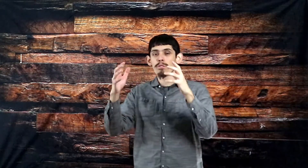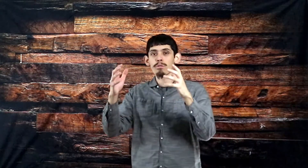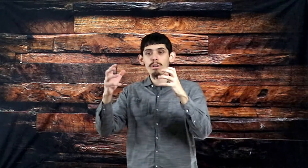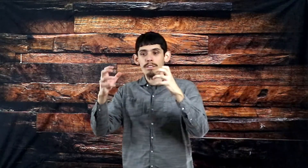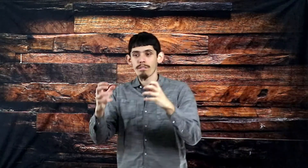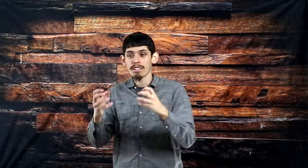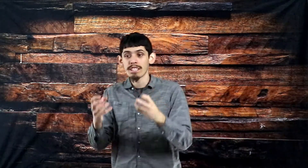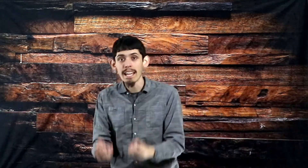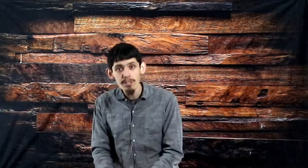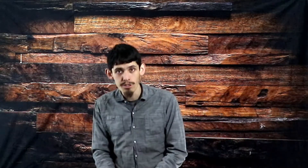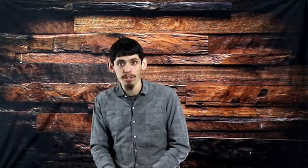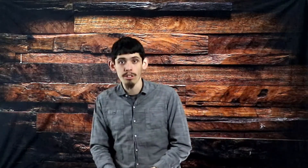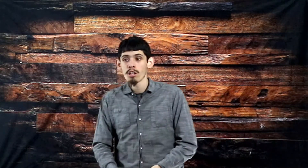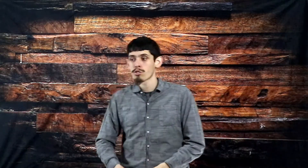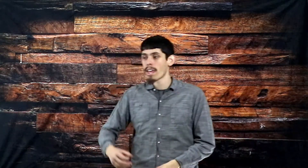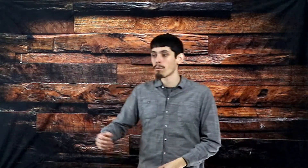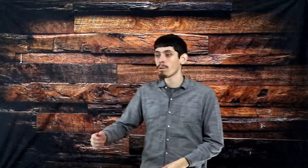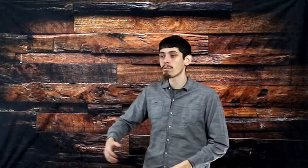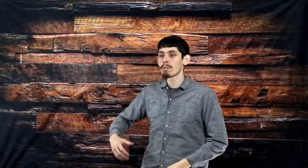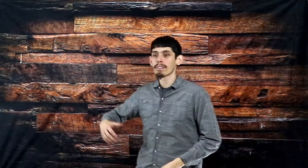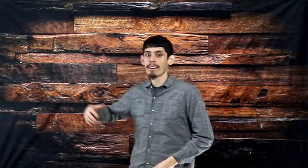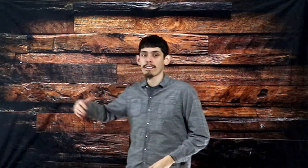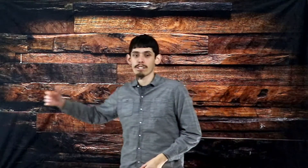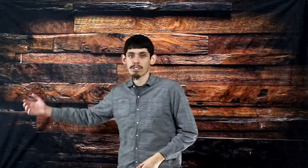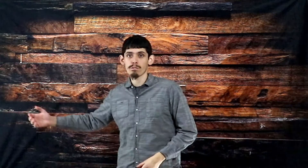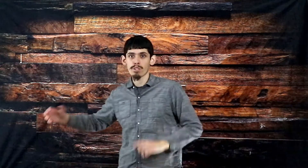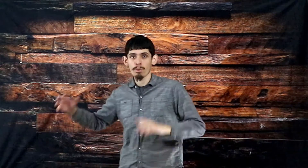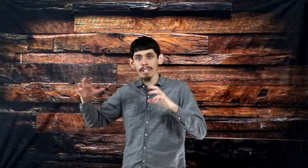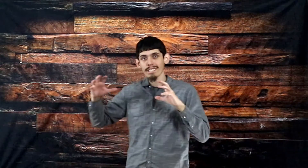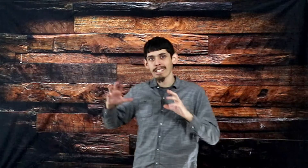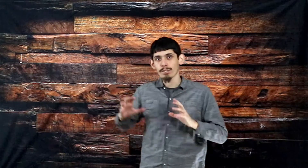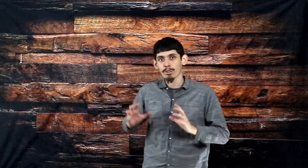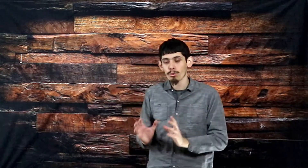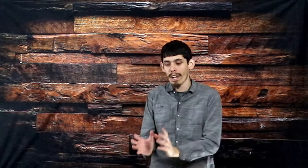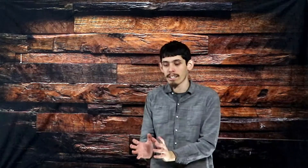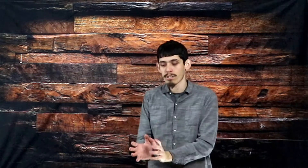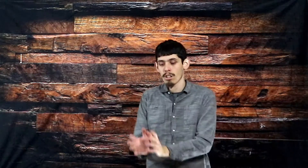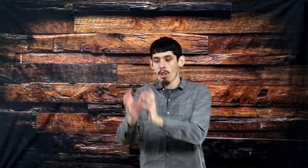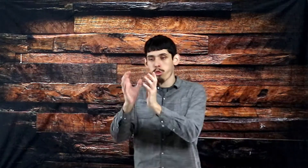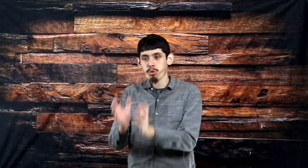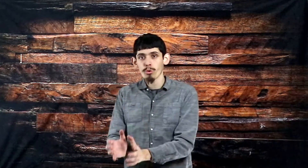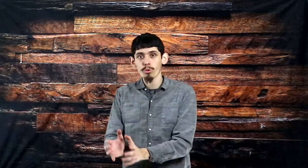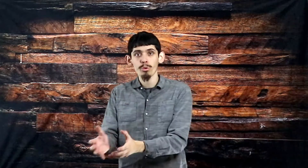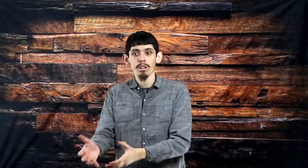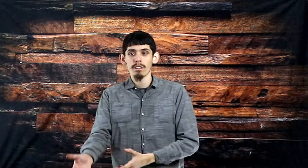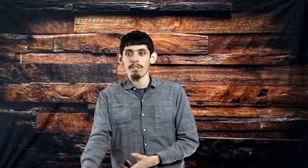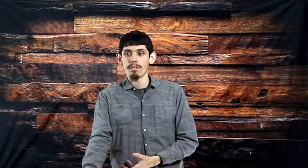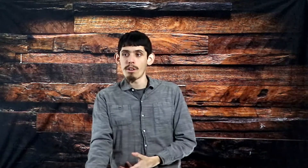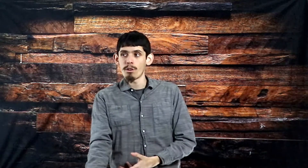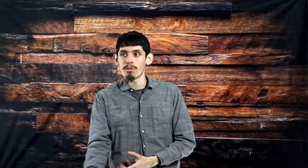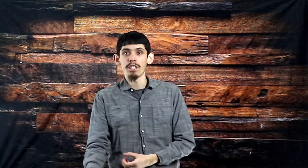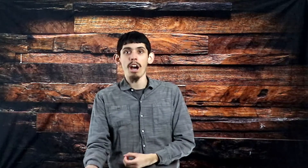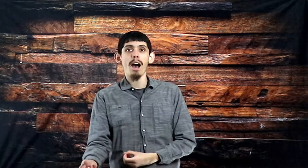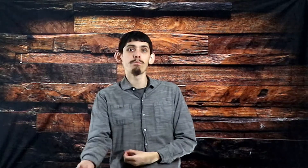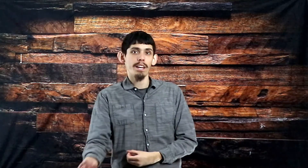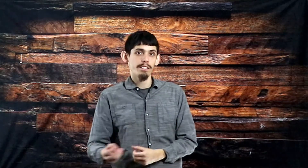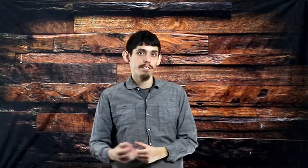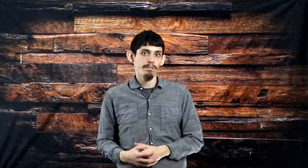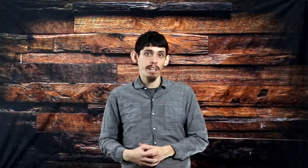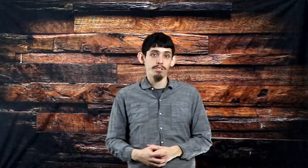nature so that we would be without excuse, that we can see Christ through the objects of nature.